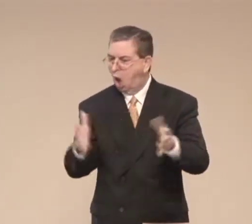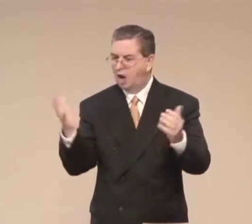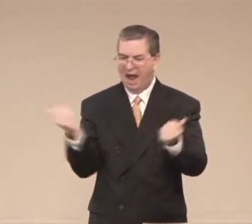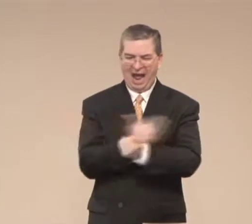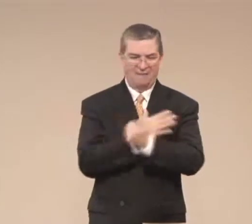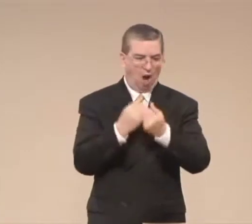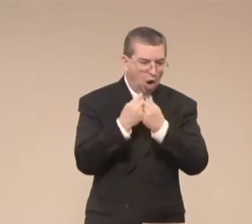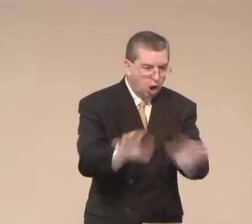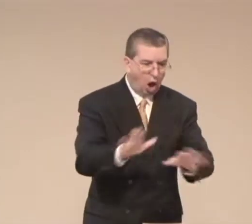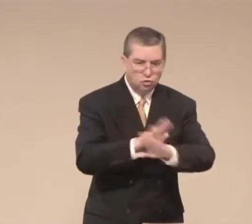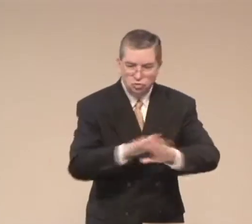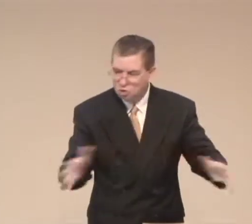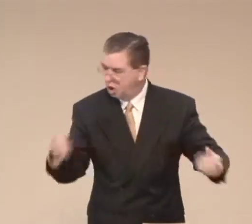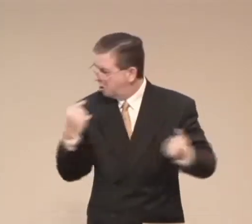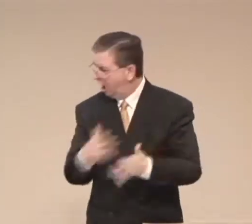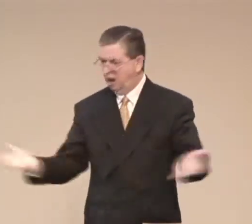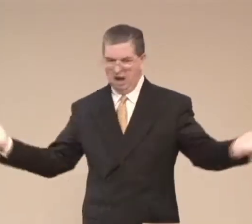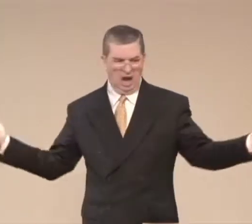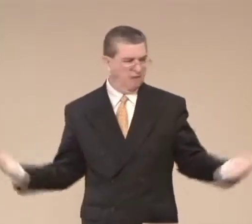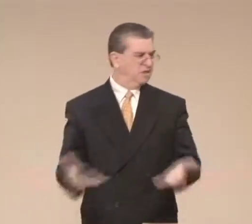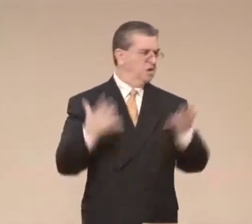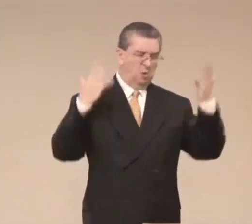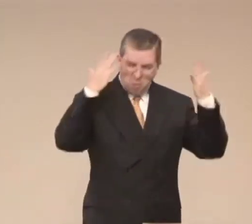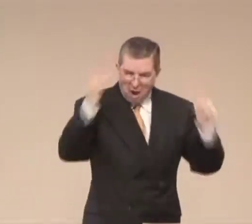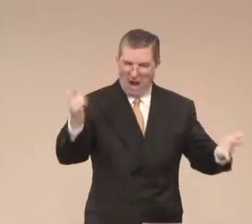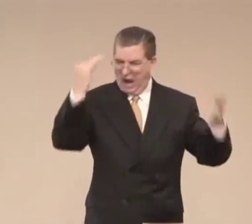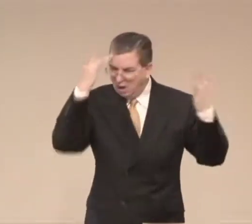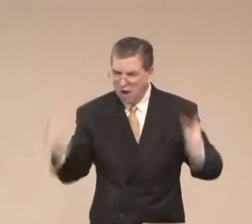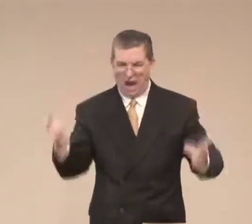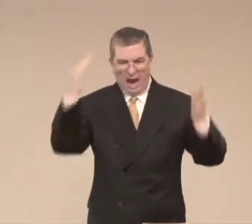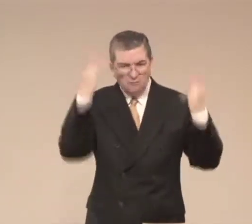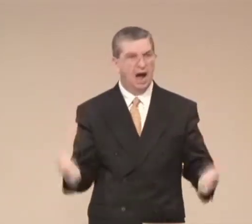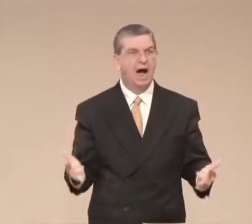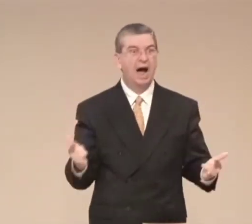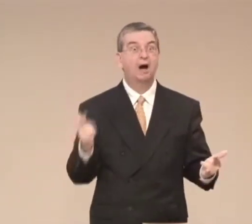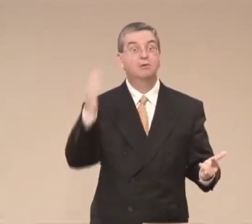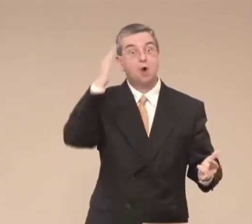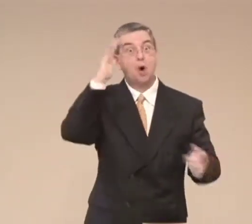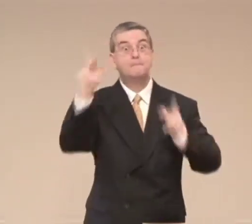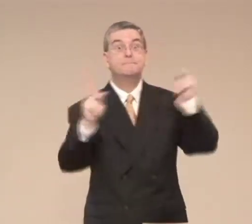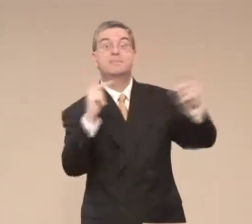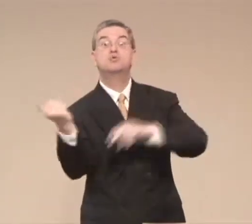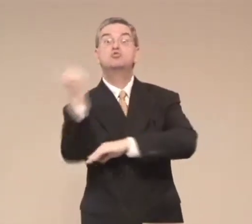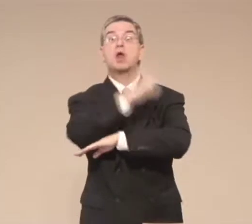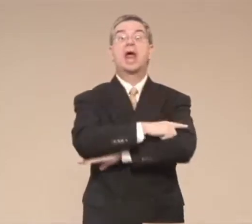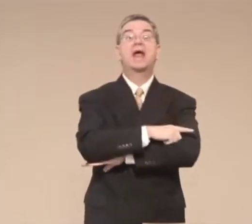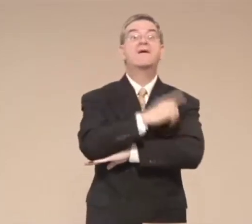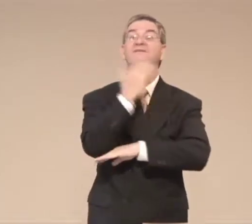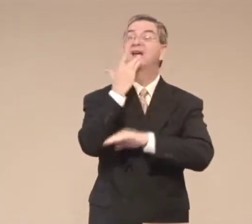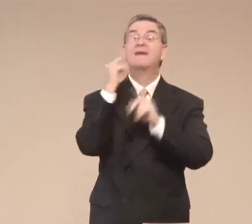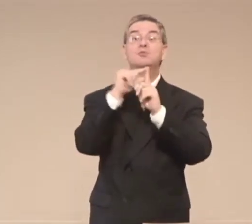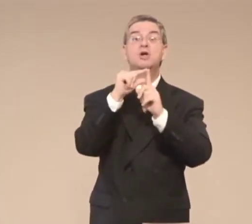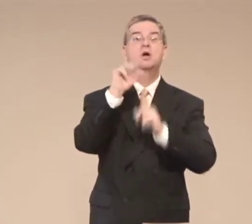this? Why did I lose my house? Why did I lose everything? And they enter into frustration and become angry.